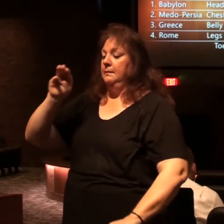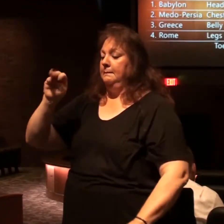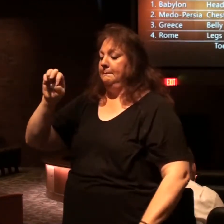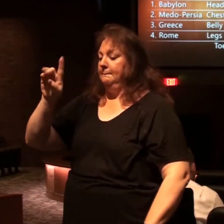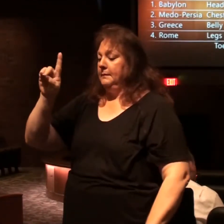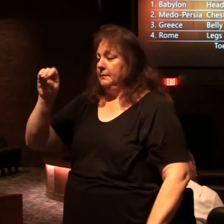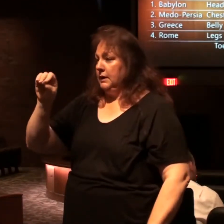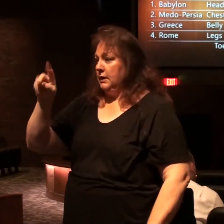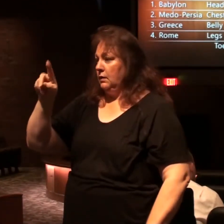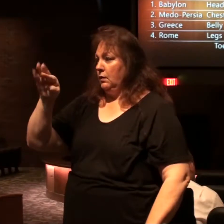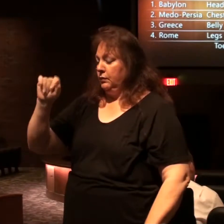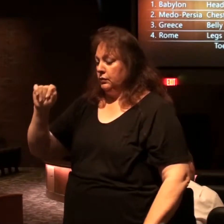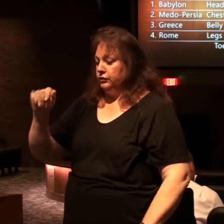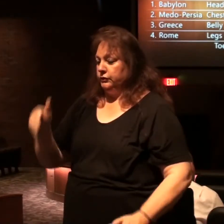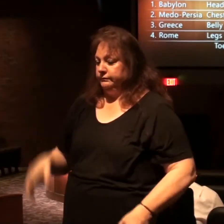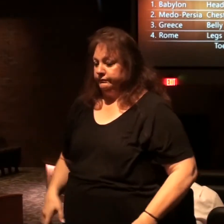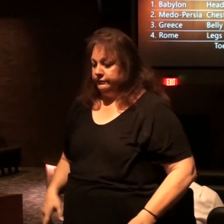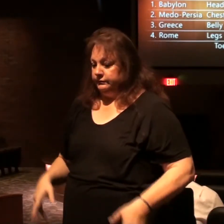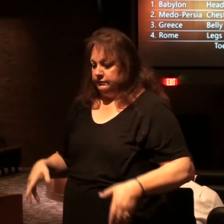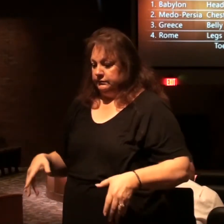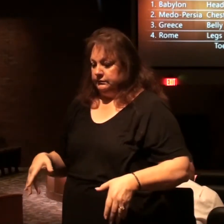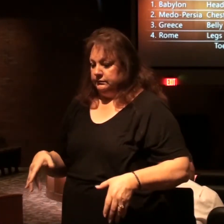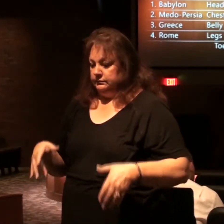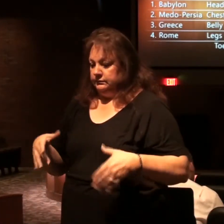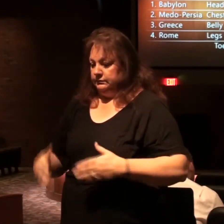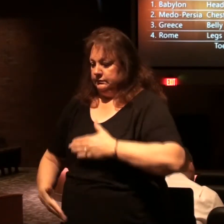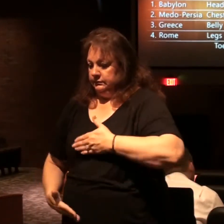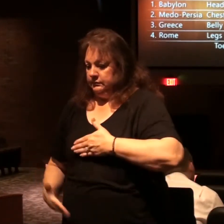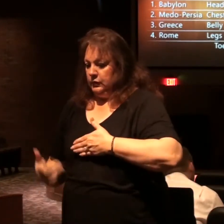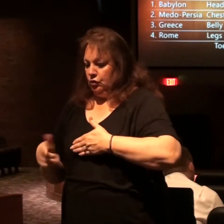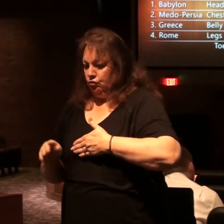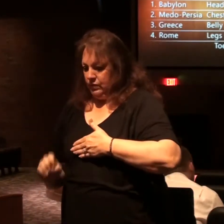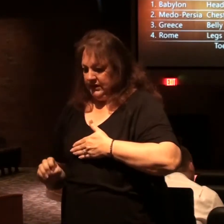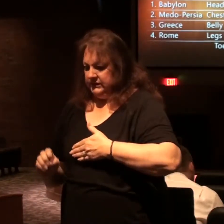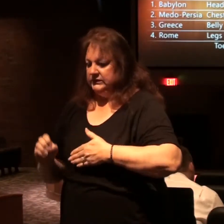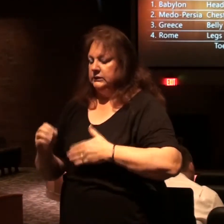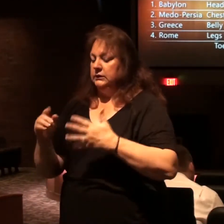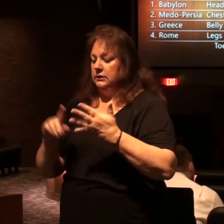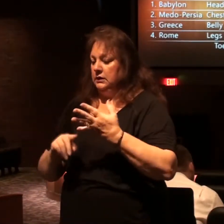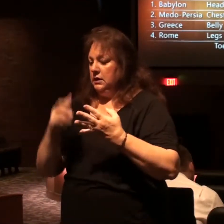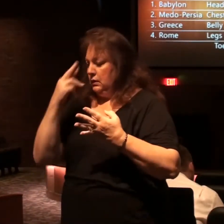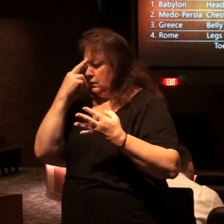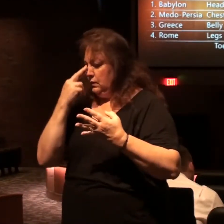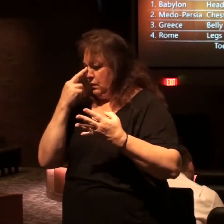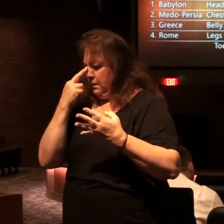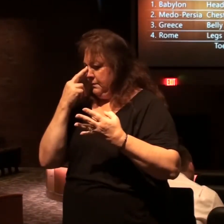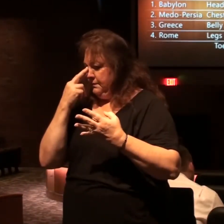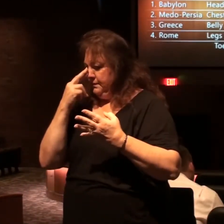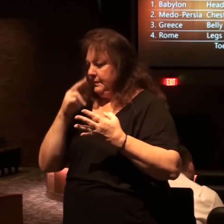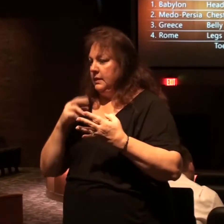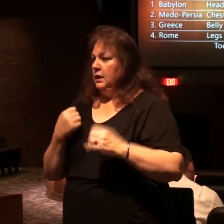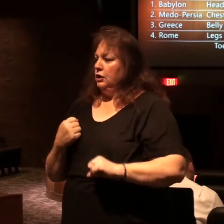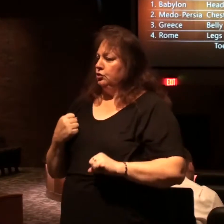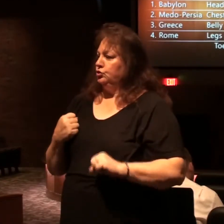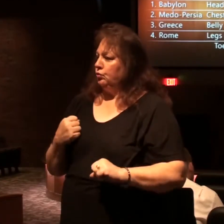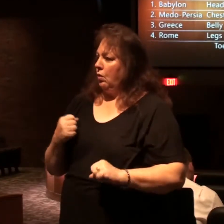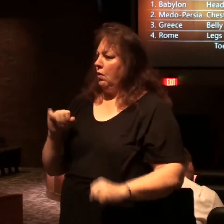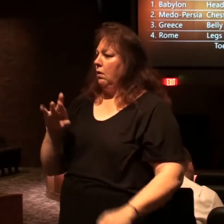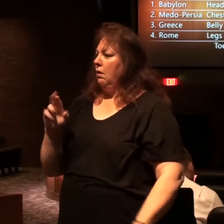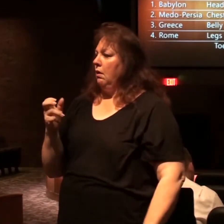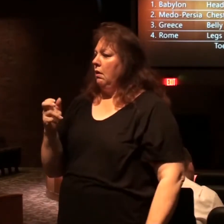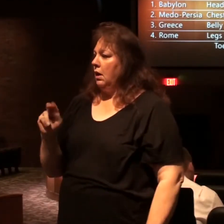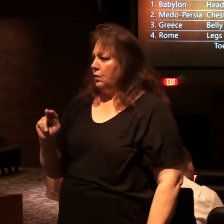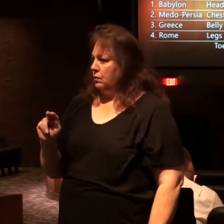next empire is Greece next empire is Rome the fourth kingdom verse 40 strong as iron